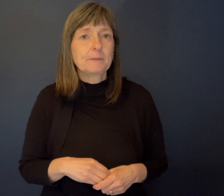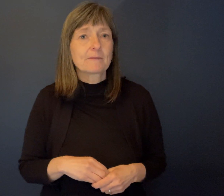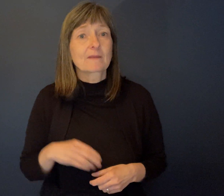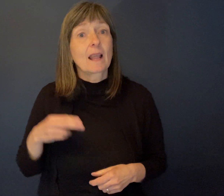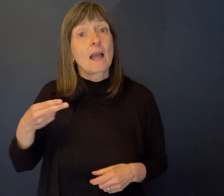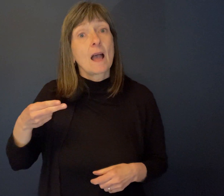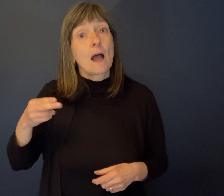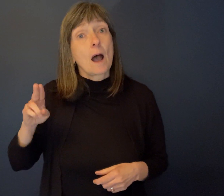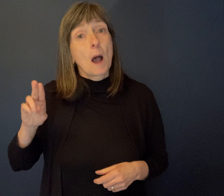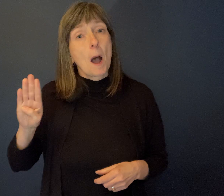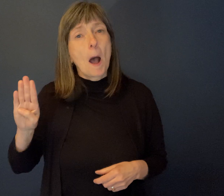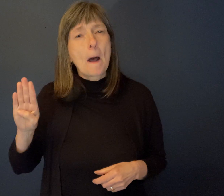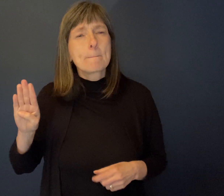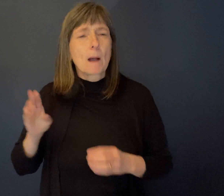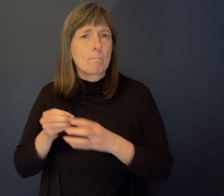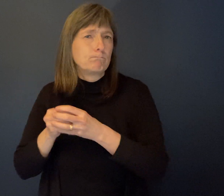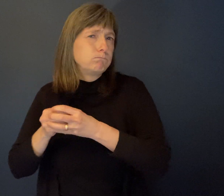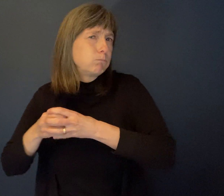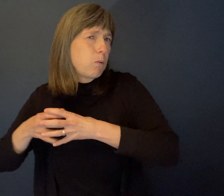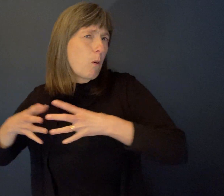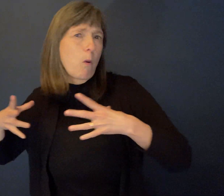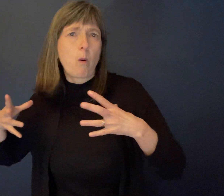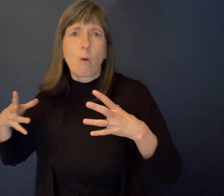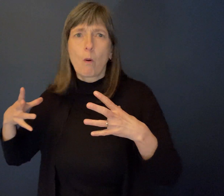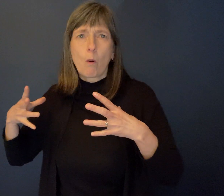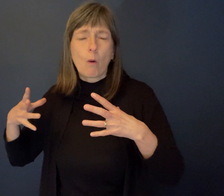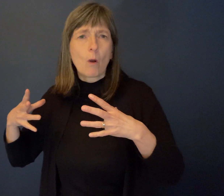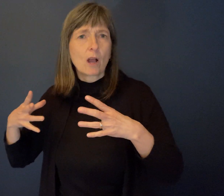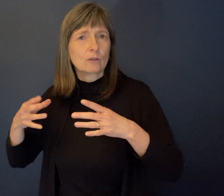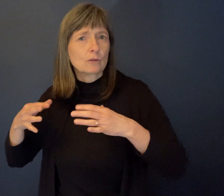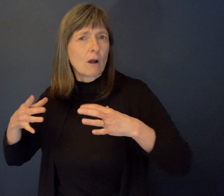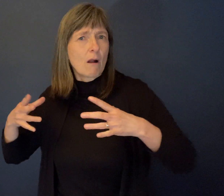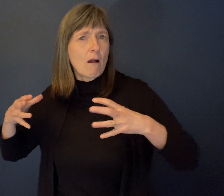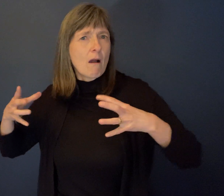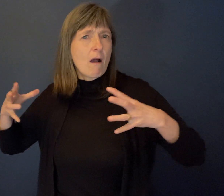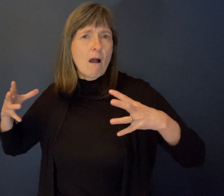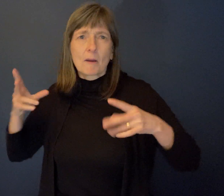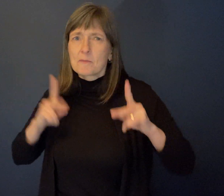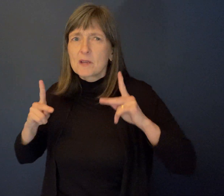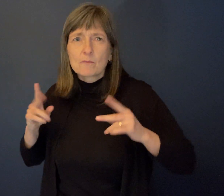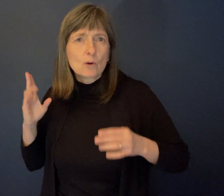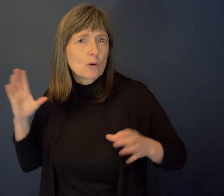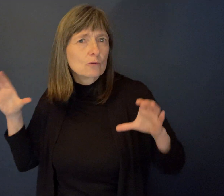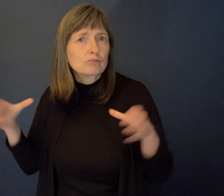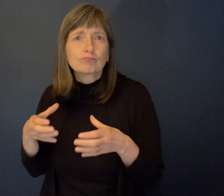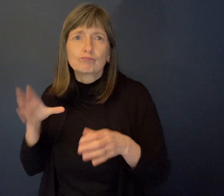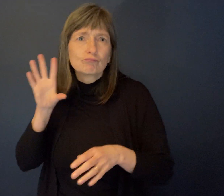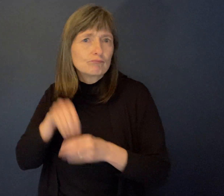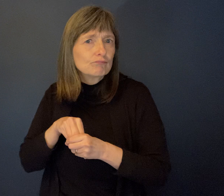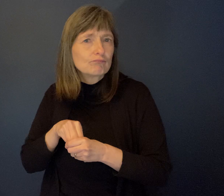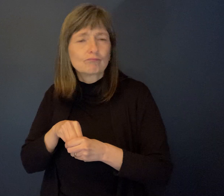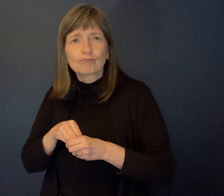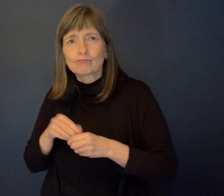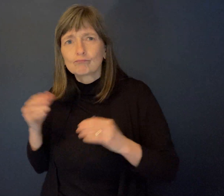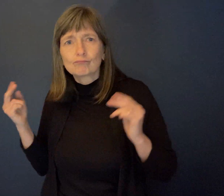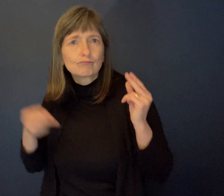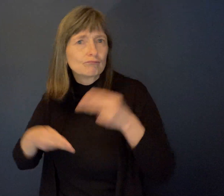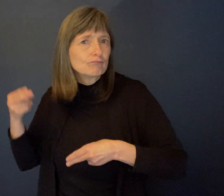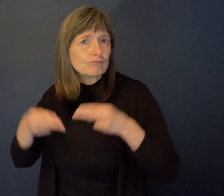just blossomed. It just grew and grew. It brought people together, uh, from everywhere. I mean,